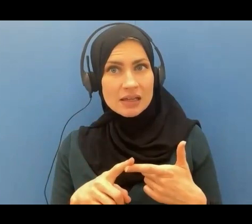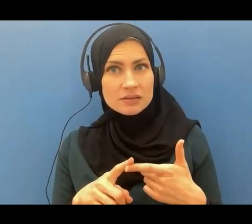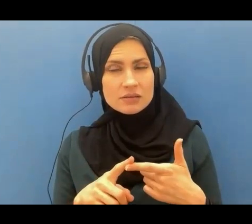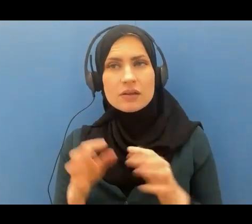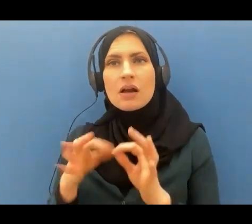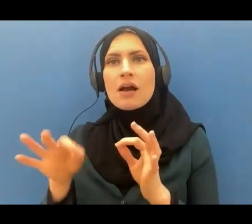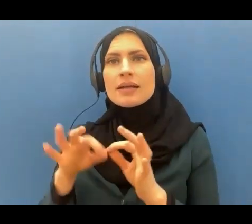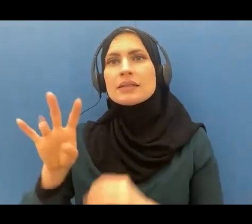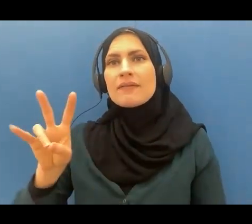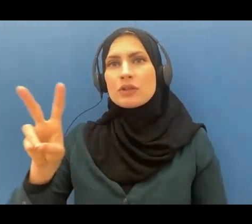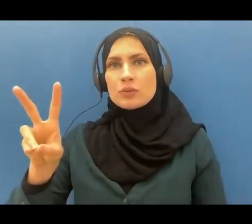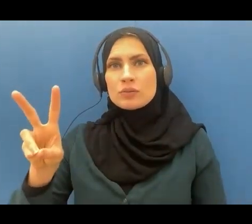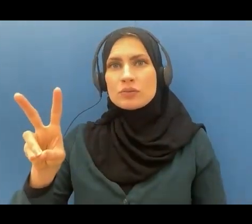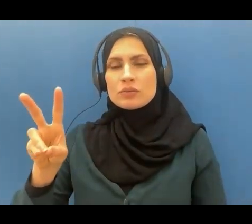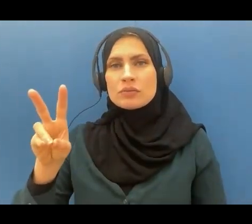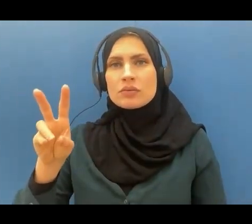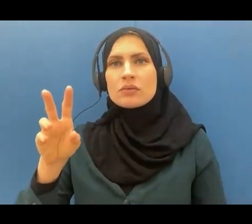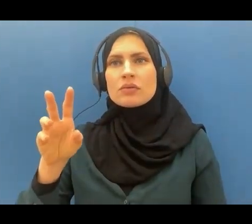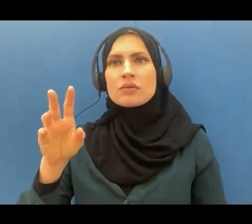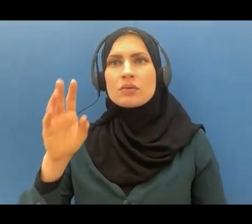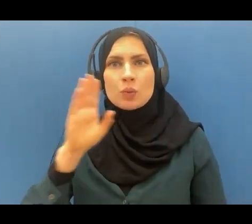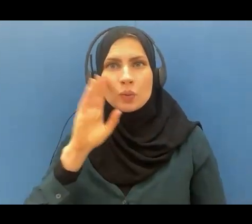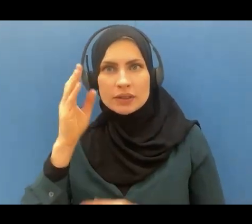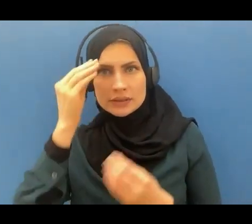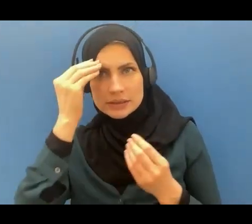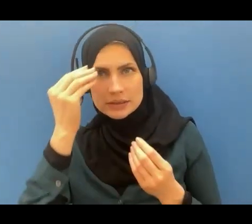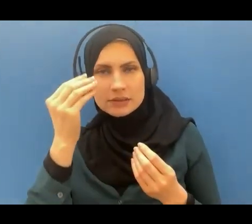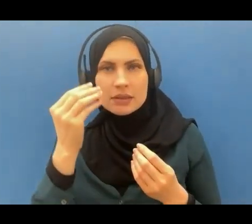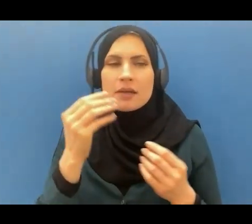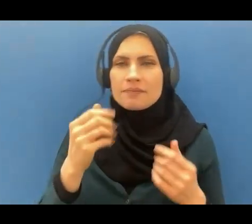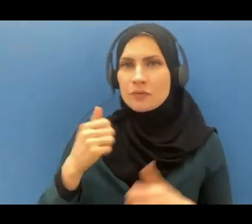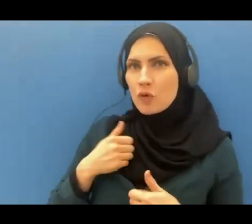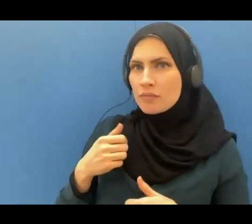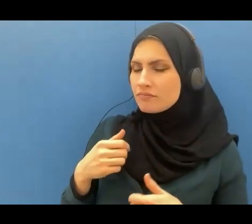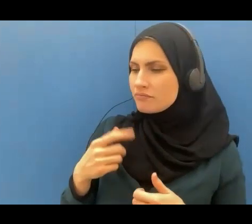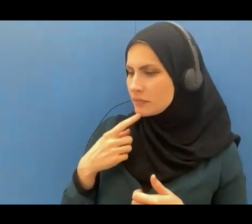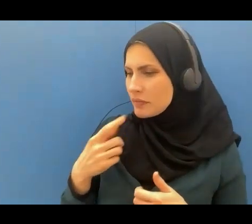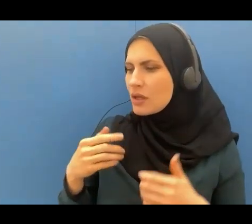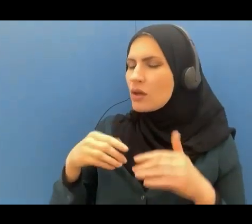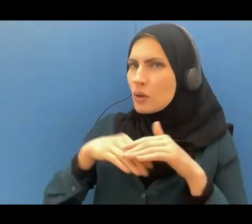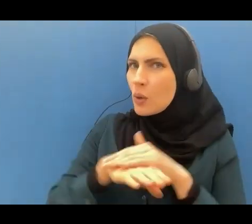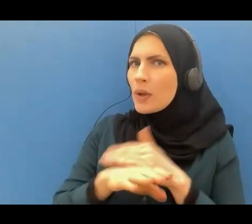it will be told to them enter you the gates of hell to abide therein